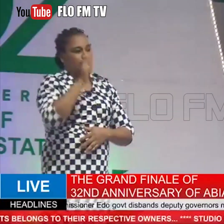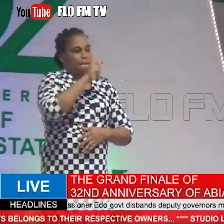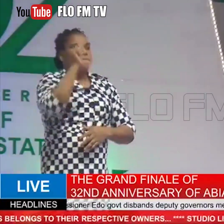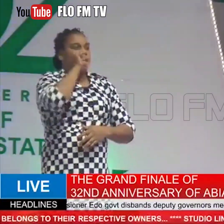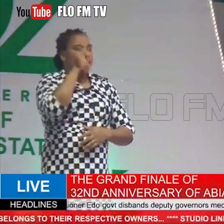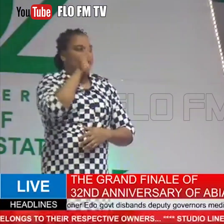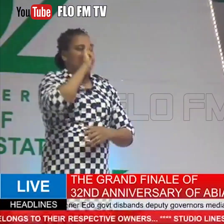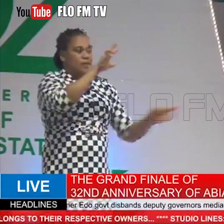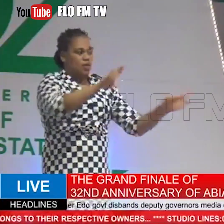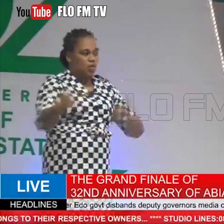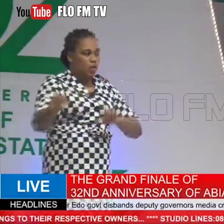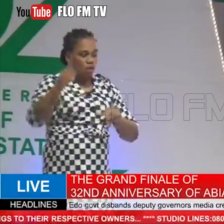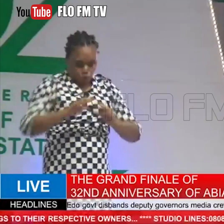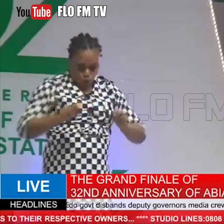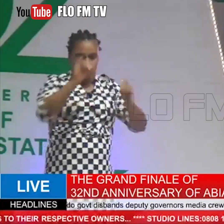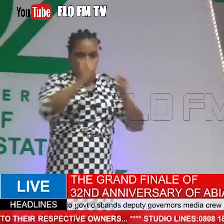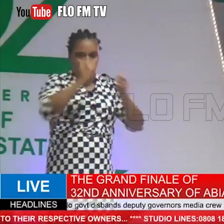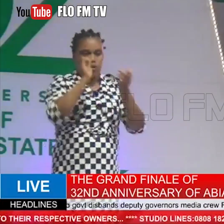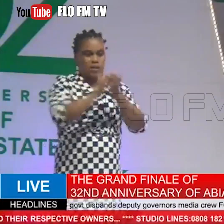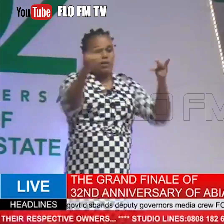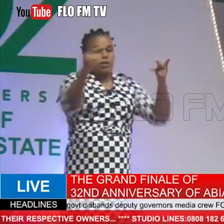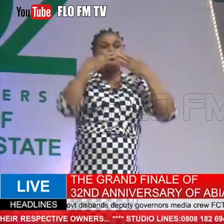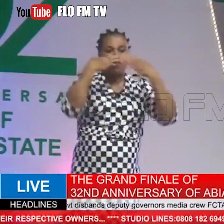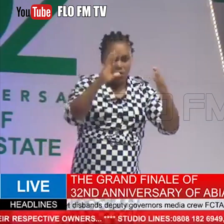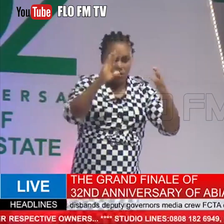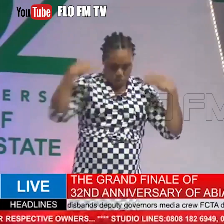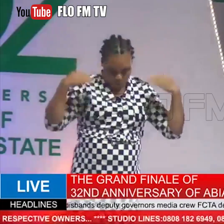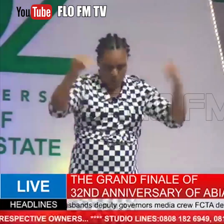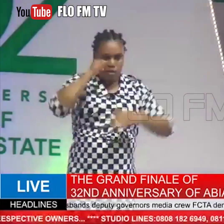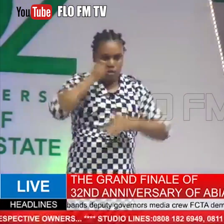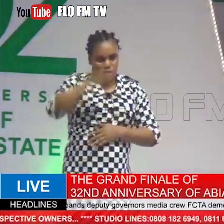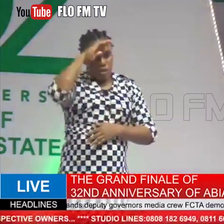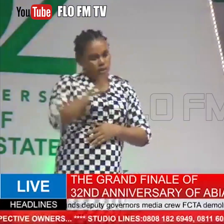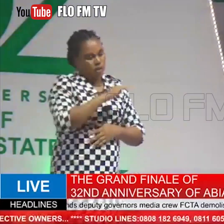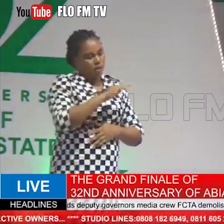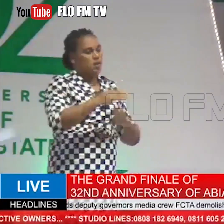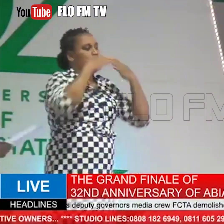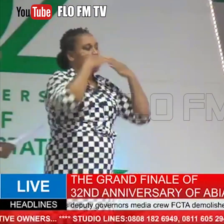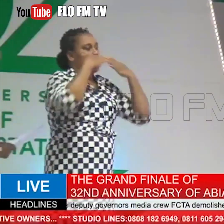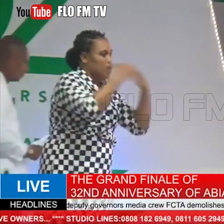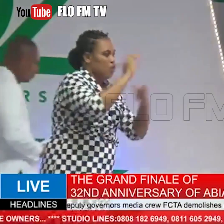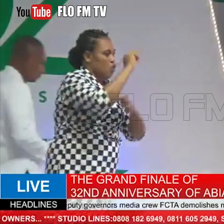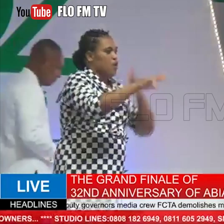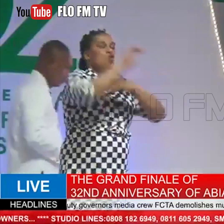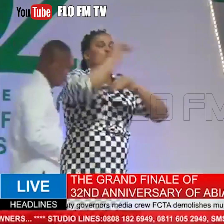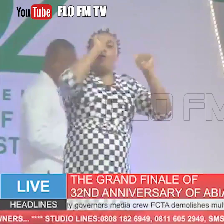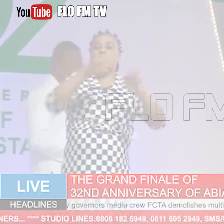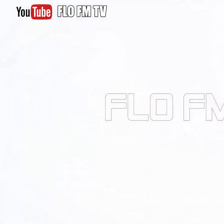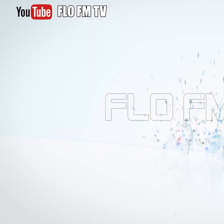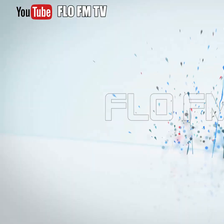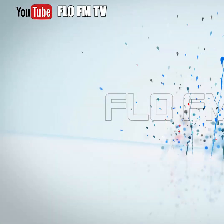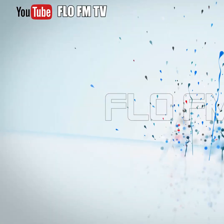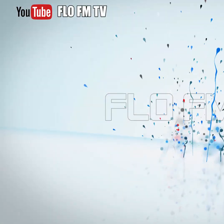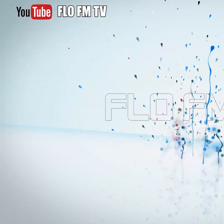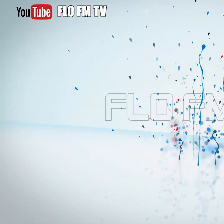IBA is ready to move to that stage. Thank you, Your Excellency, ladies and gentlemen. Thank you, OB. God bless you. Thank you.